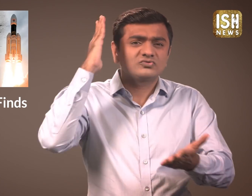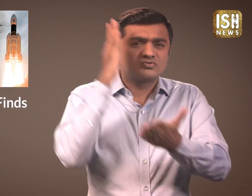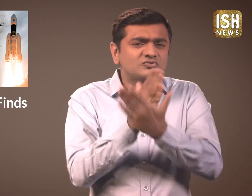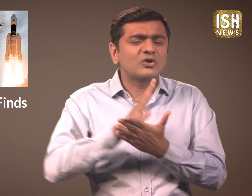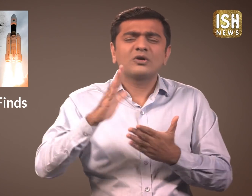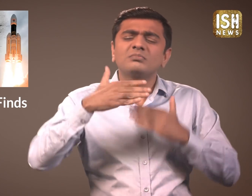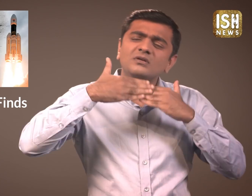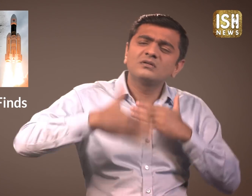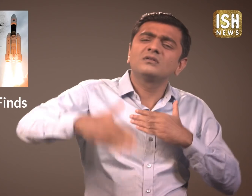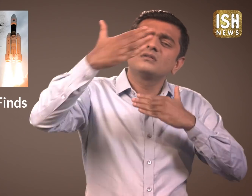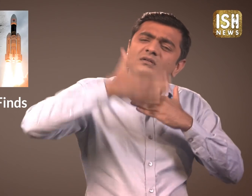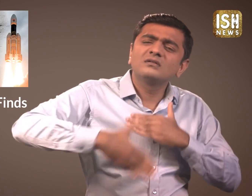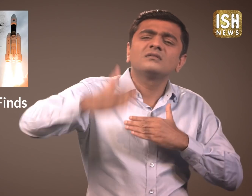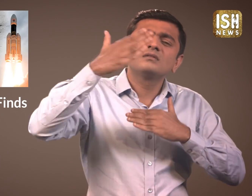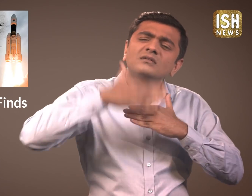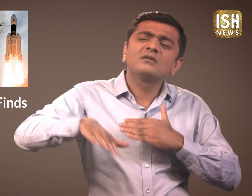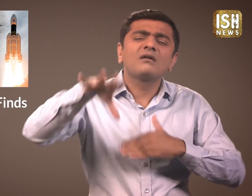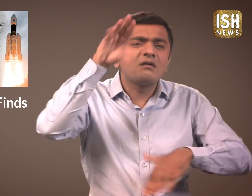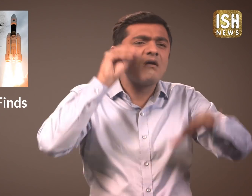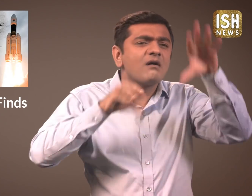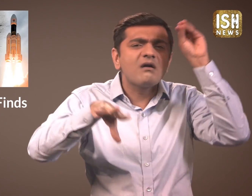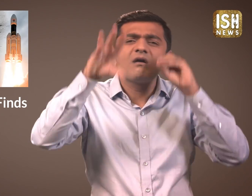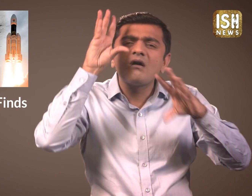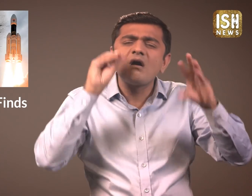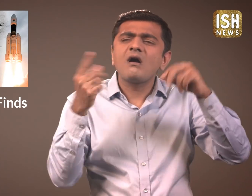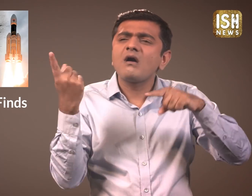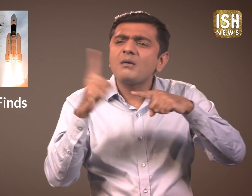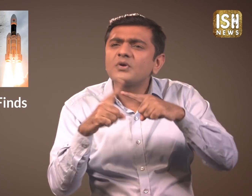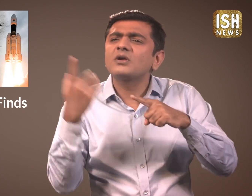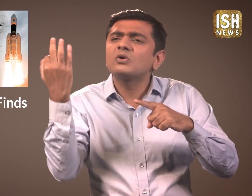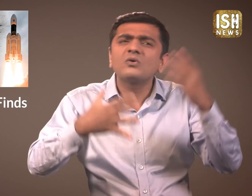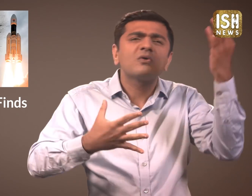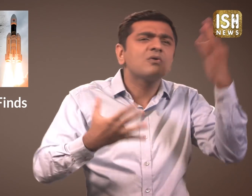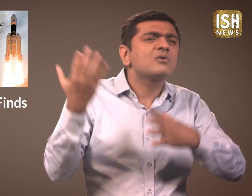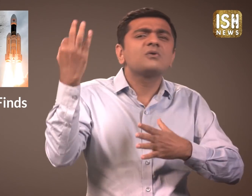Shanmuga said, we should not stop and continue learning about the new things.